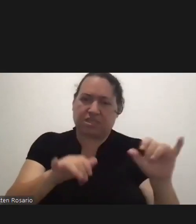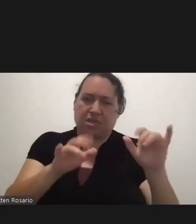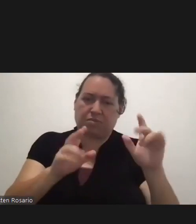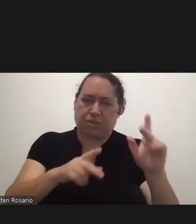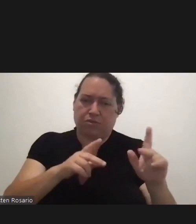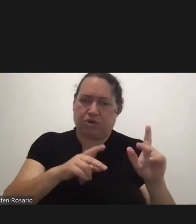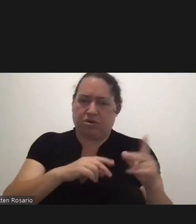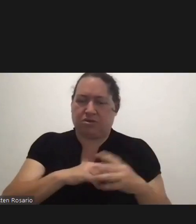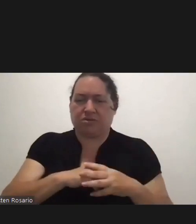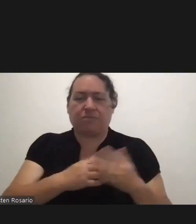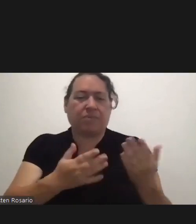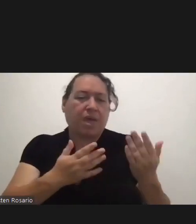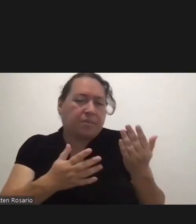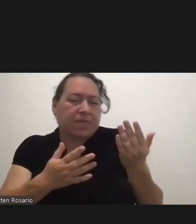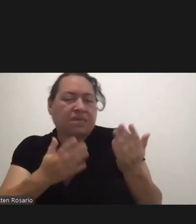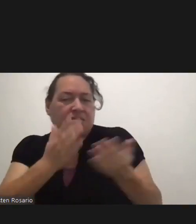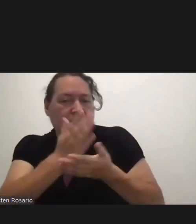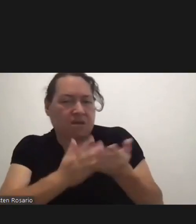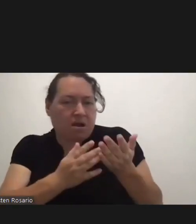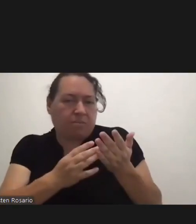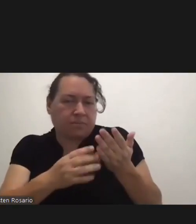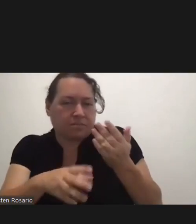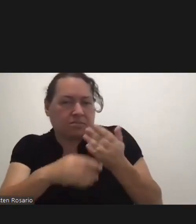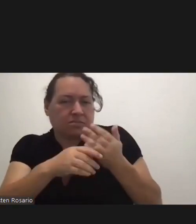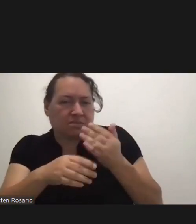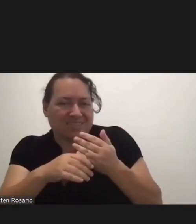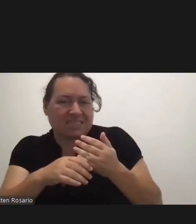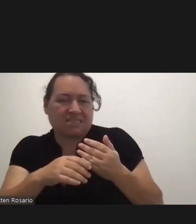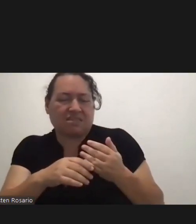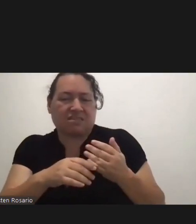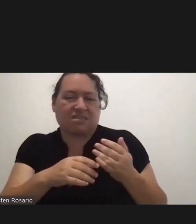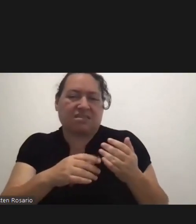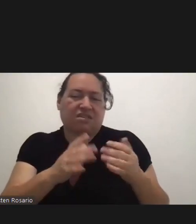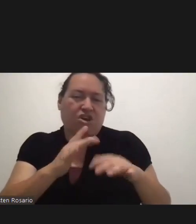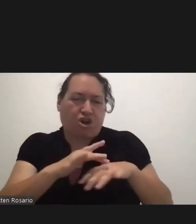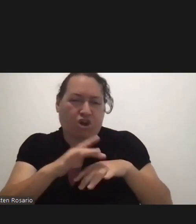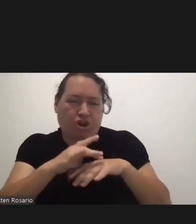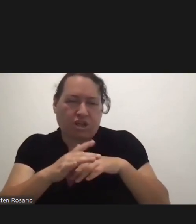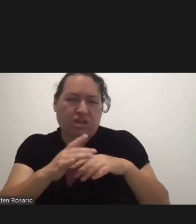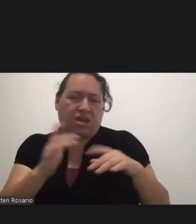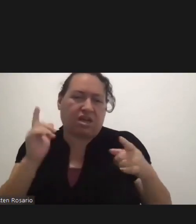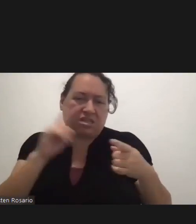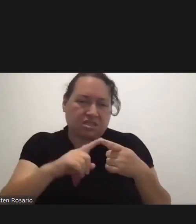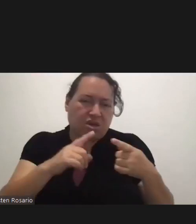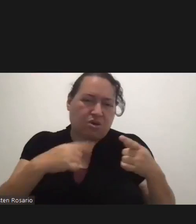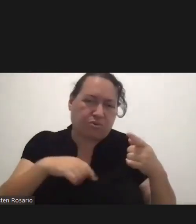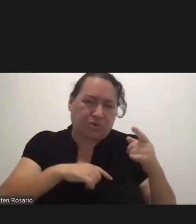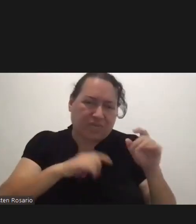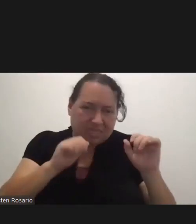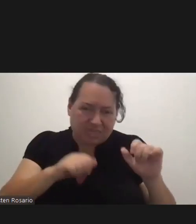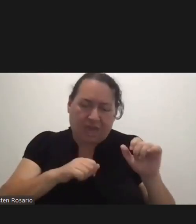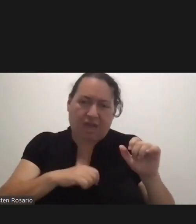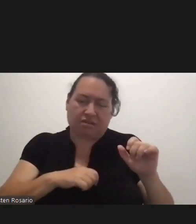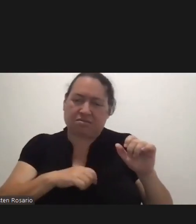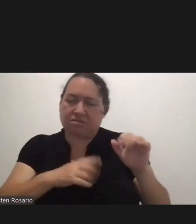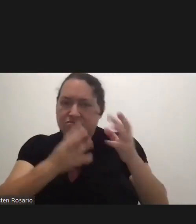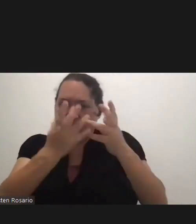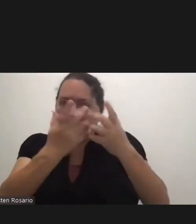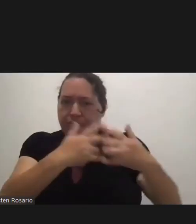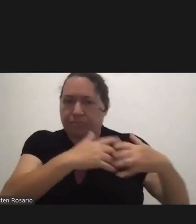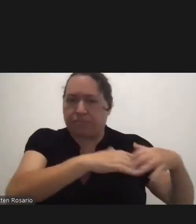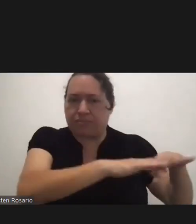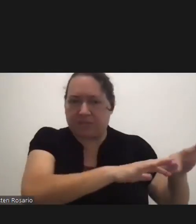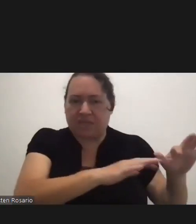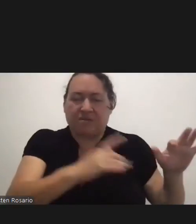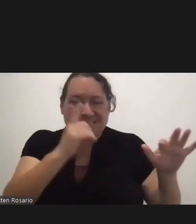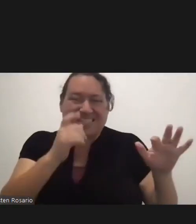There may be some additional persons that are stationed, especially early on, until we work out the kinks. Now, please, people, everyone has to be patient, because there are